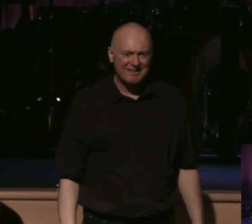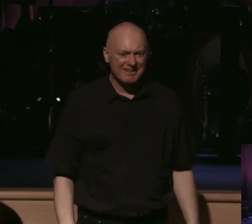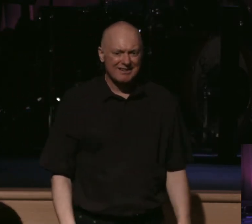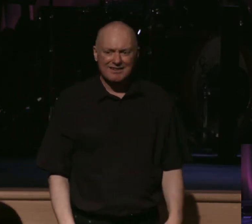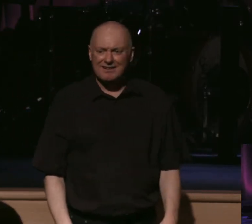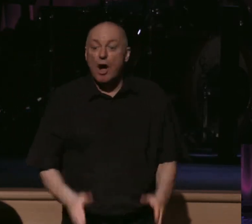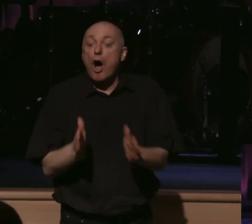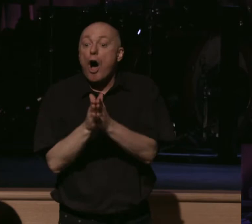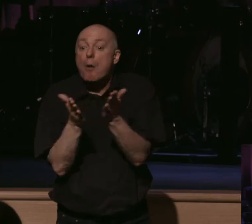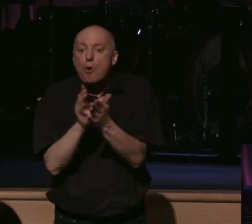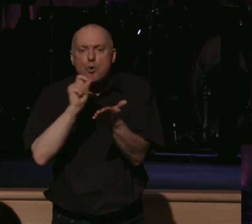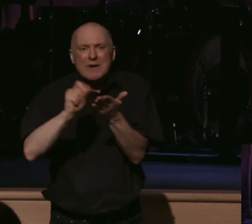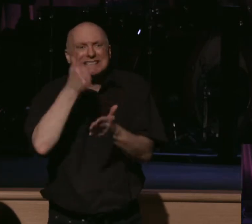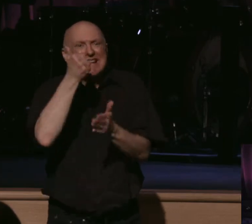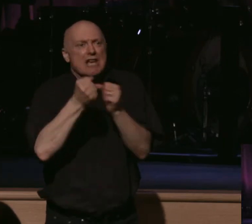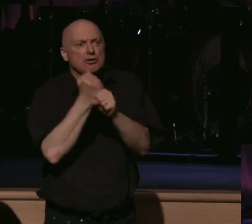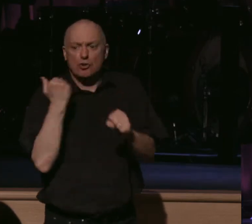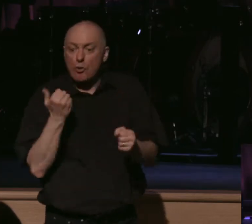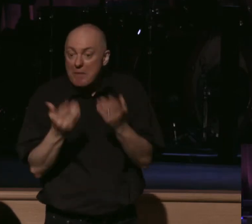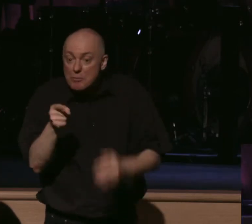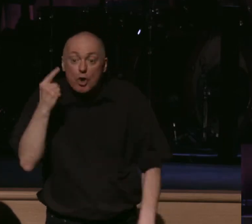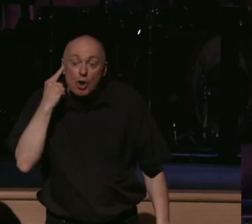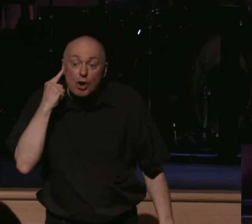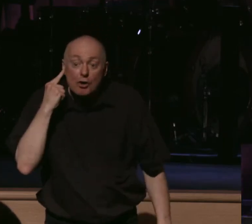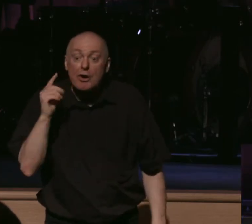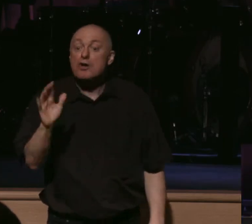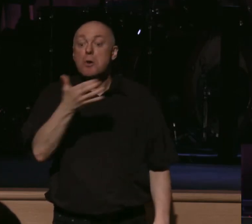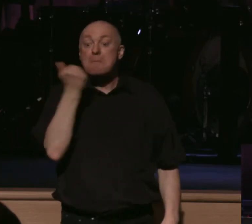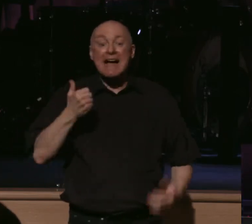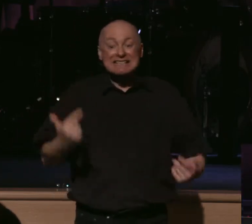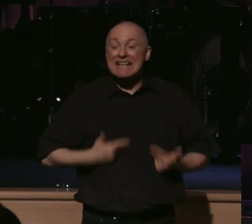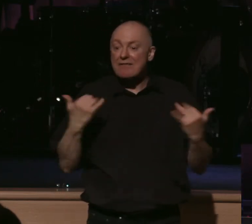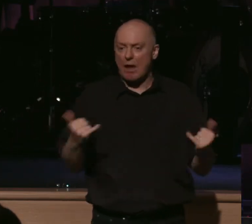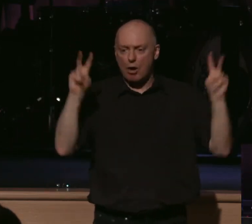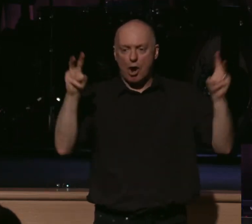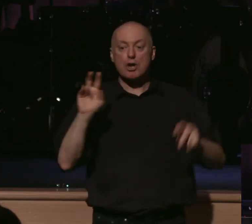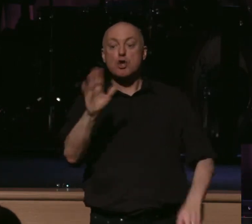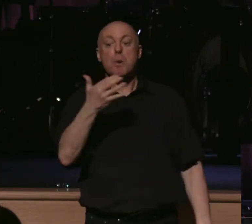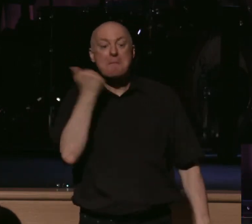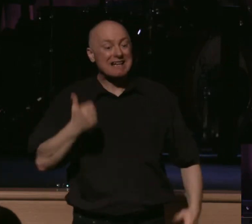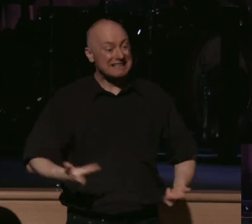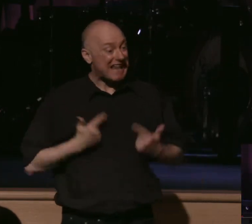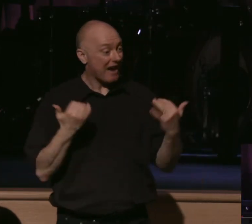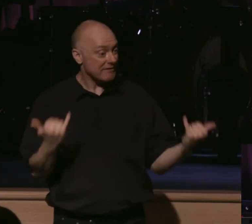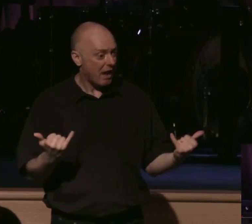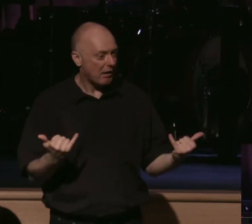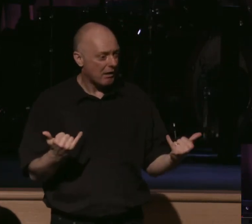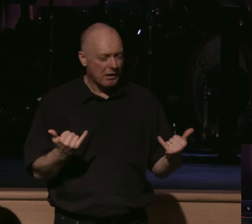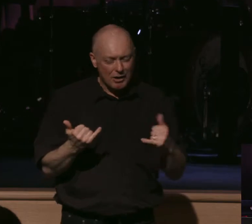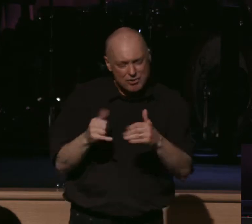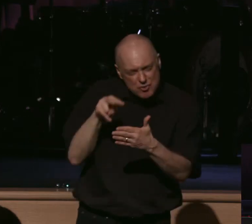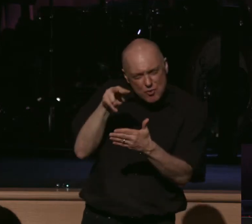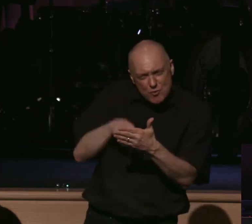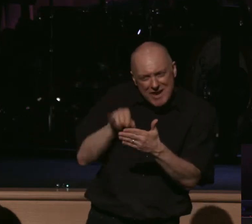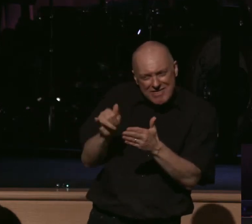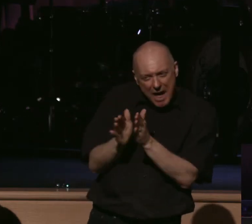There was a book written about 10 years ago. You might have heard of it. It's called Your Best Life Now. If you look at the contents of that book